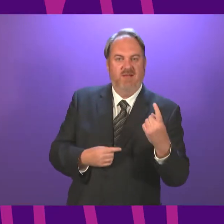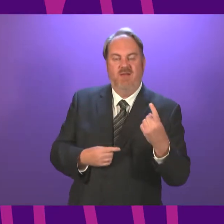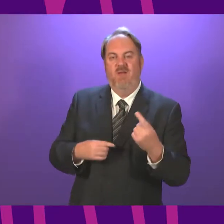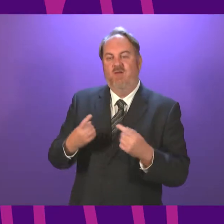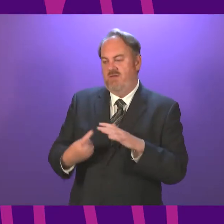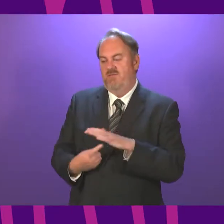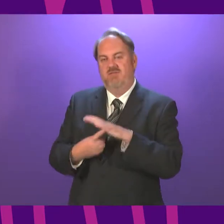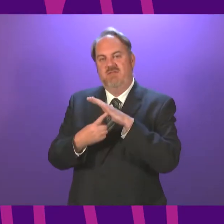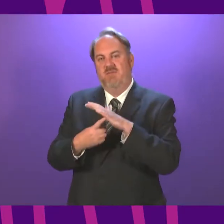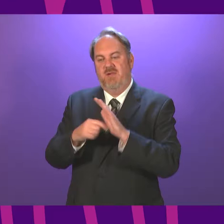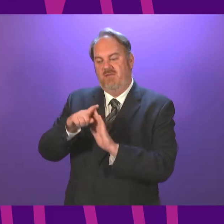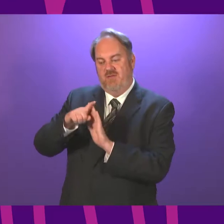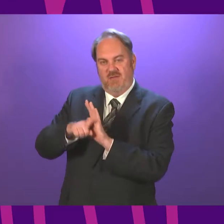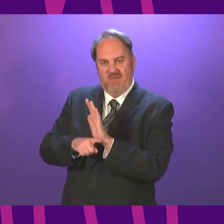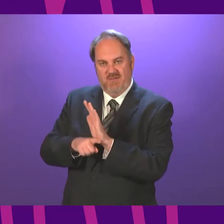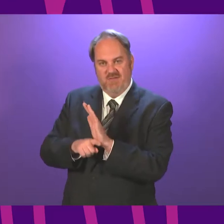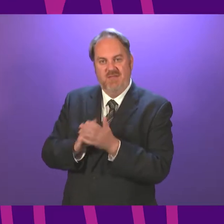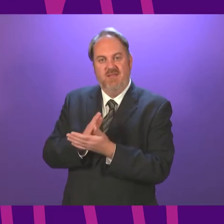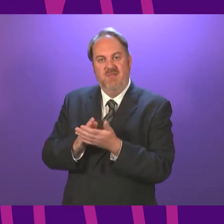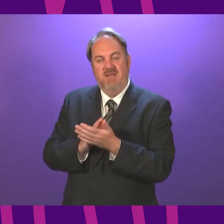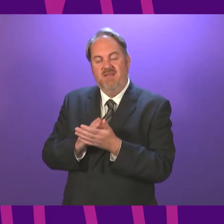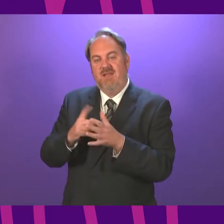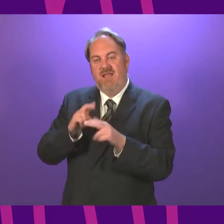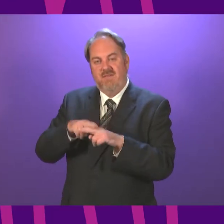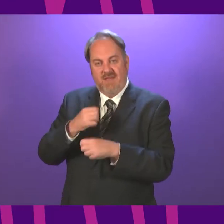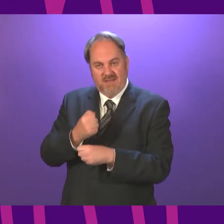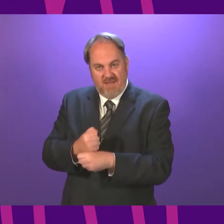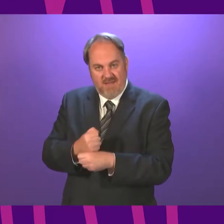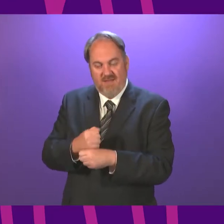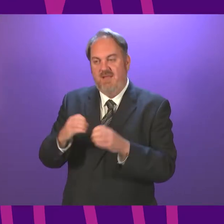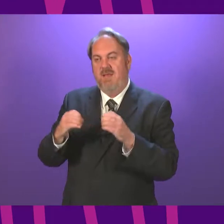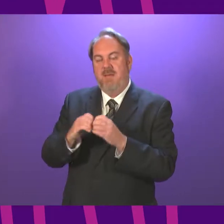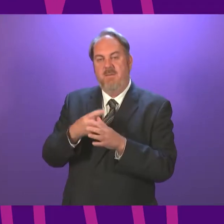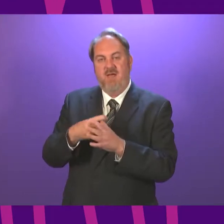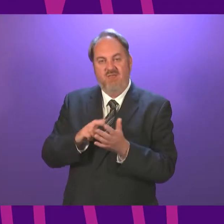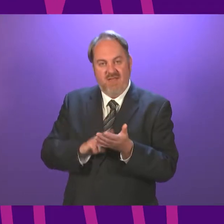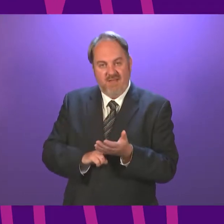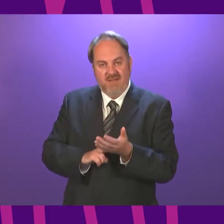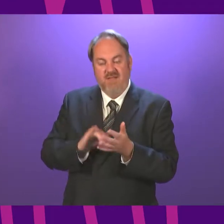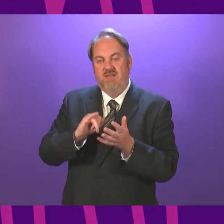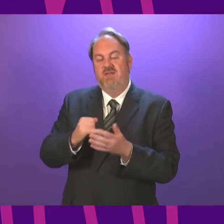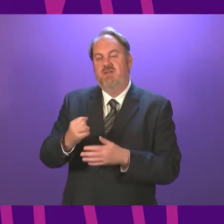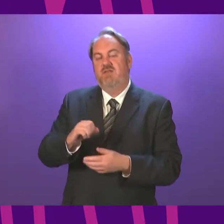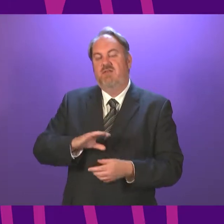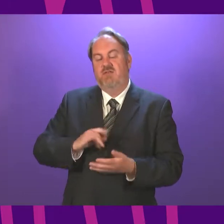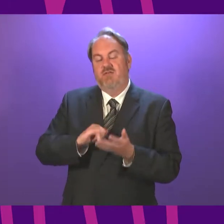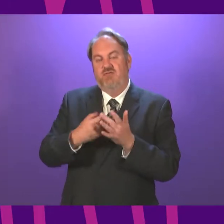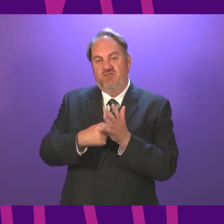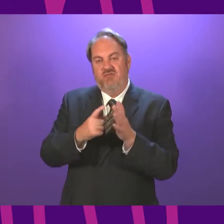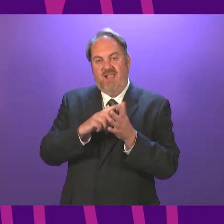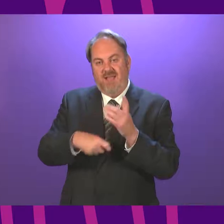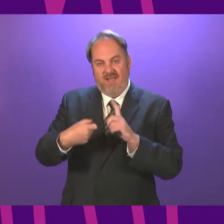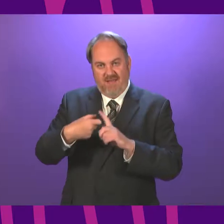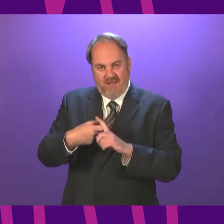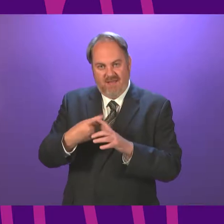regulations. The regulations also add Afghanistan, Bahrain, Costa Rica, Egypt, Sri Lanka, Sudan and Trinidad and Tobago to the list of